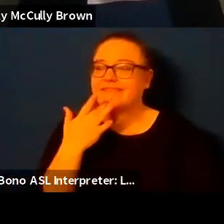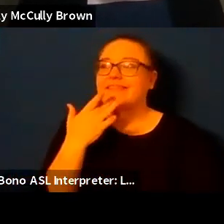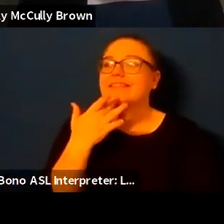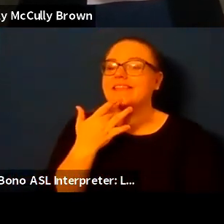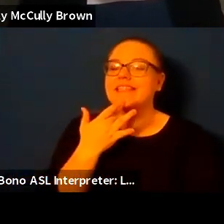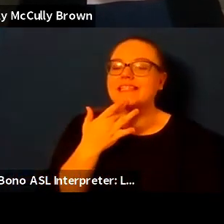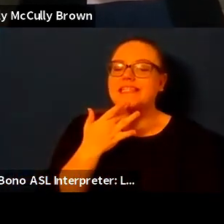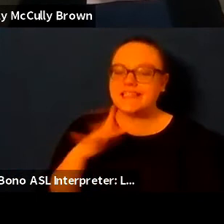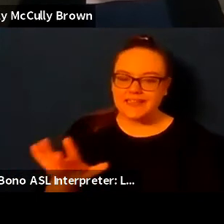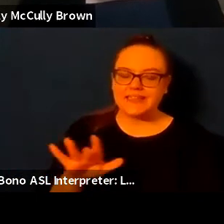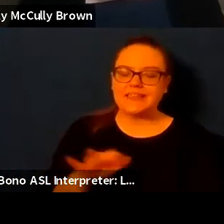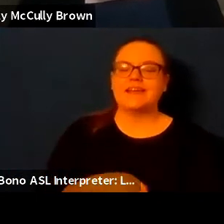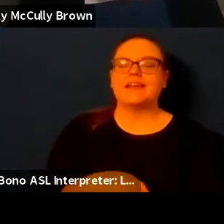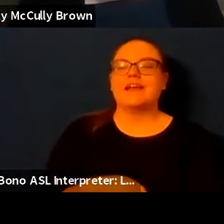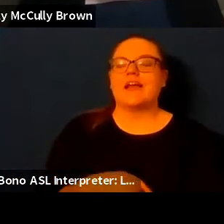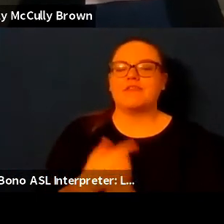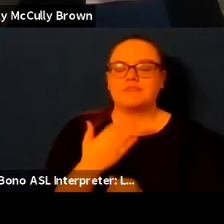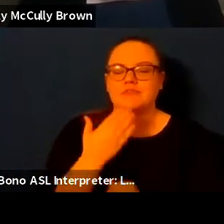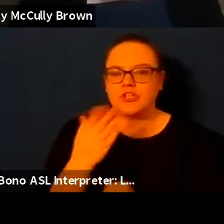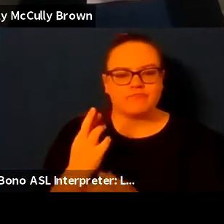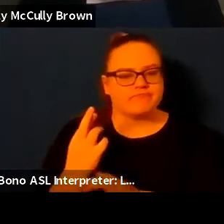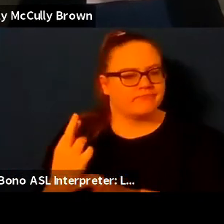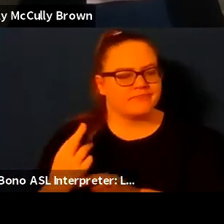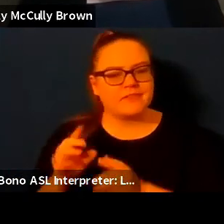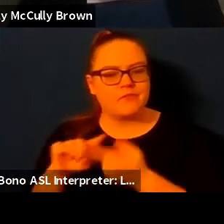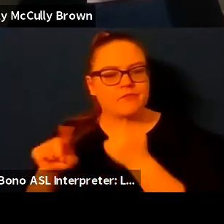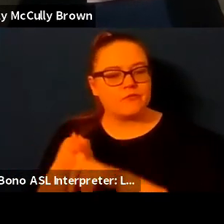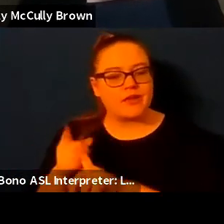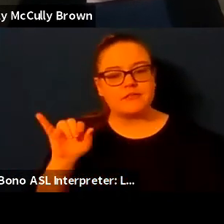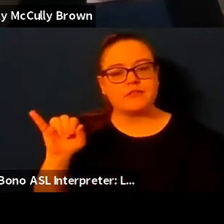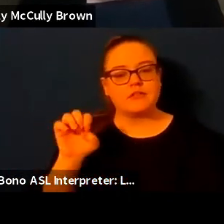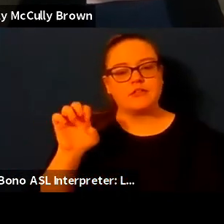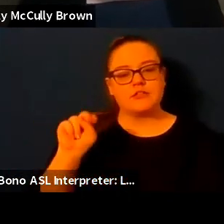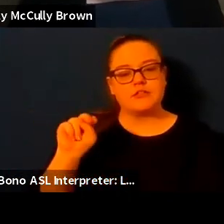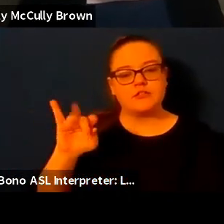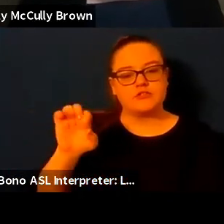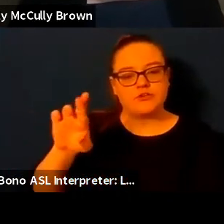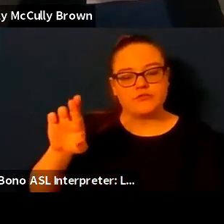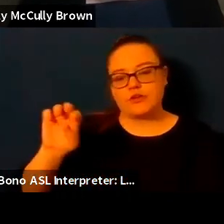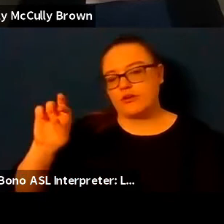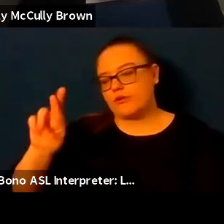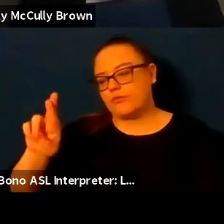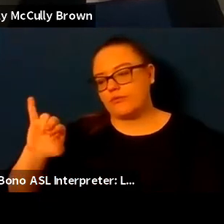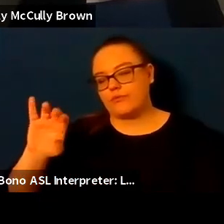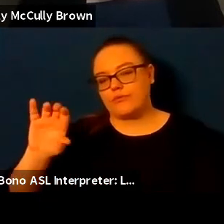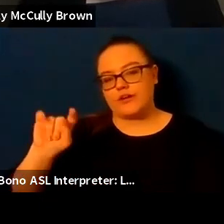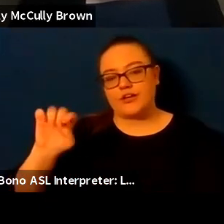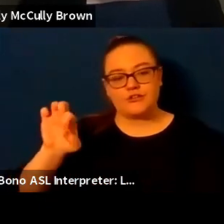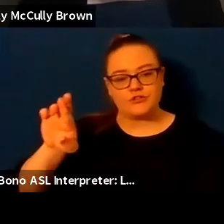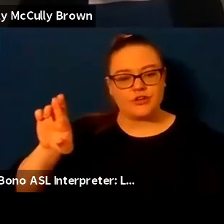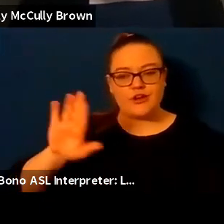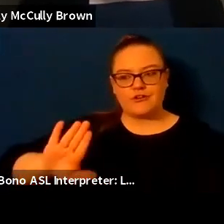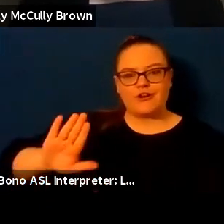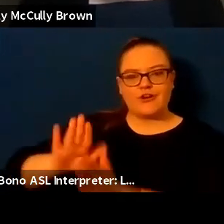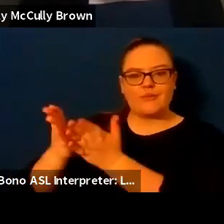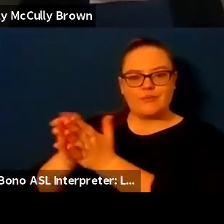one of my very dear poetry friends is jen jennifer richter um she her books are also with the